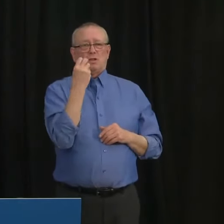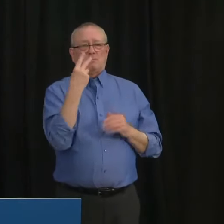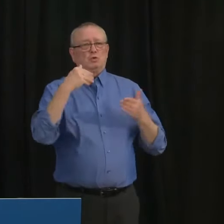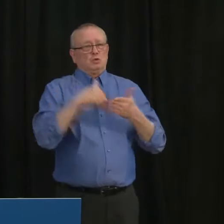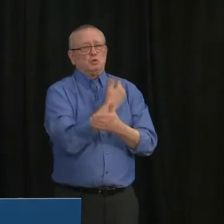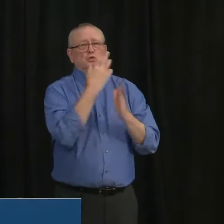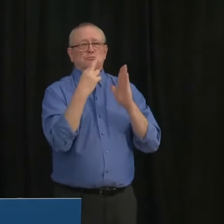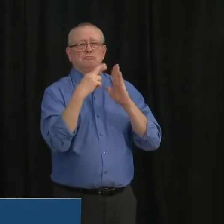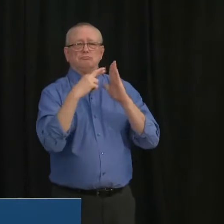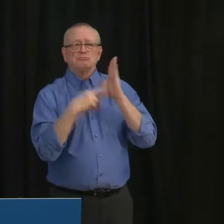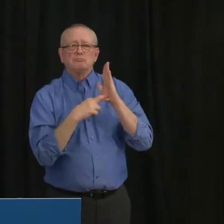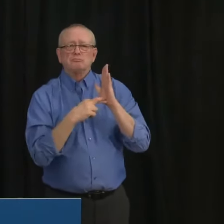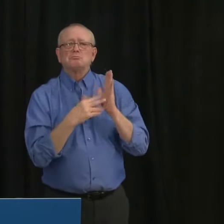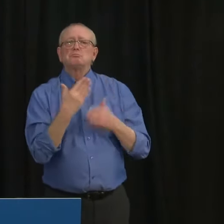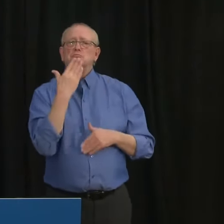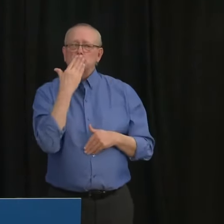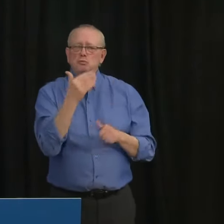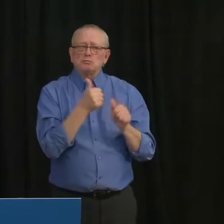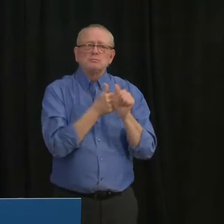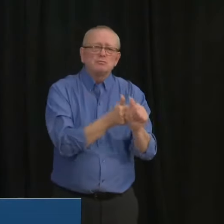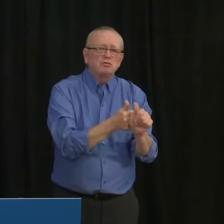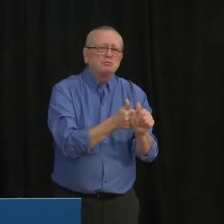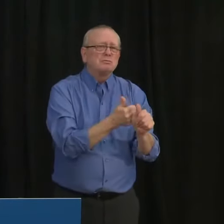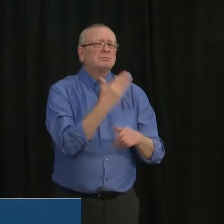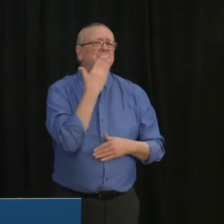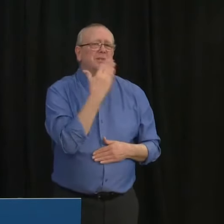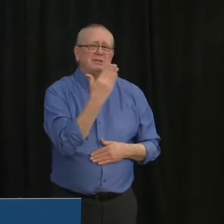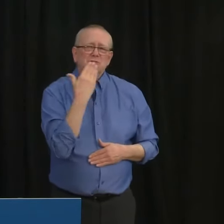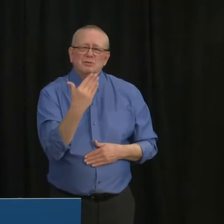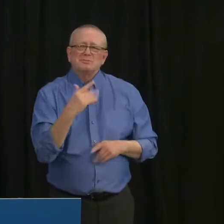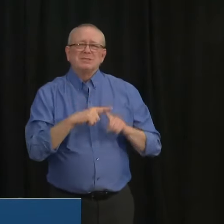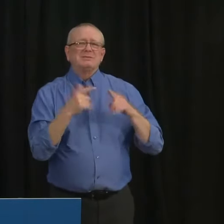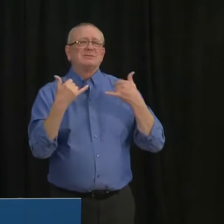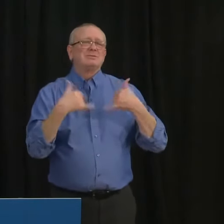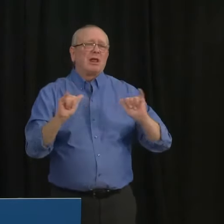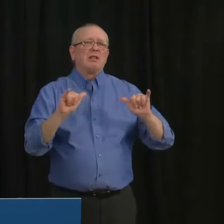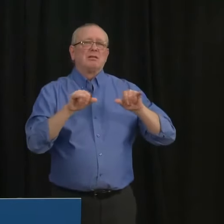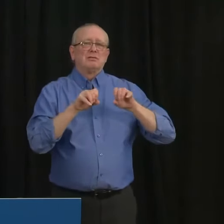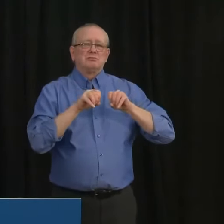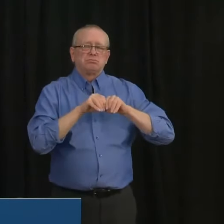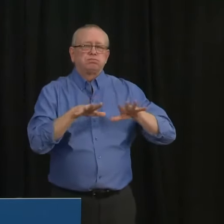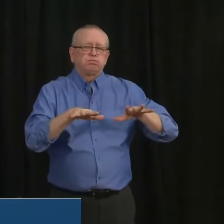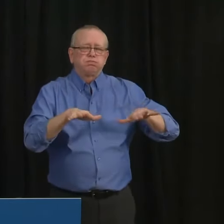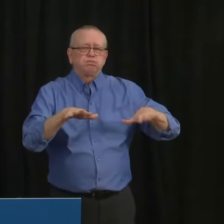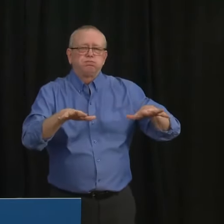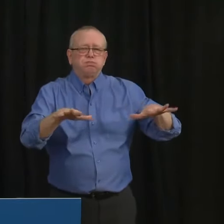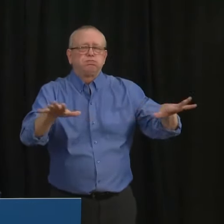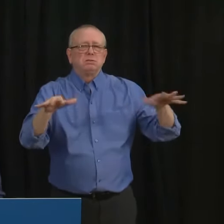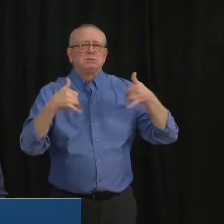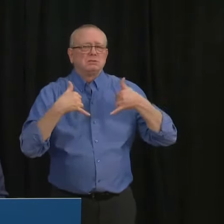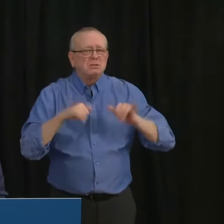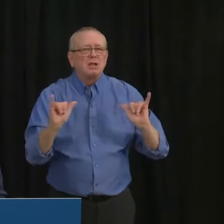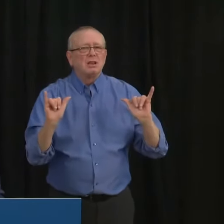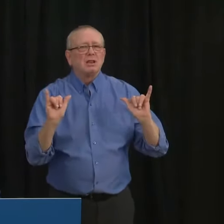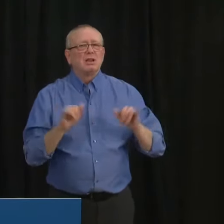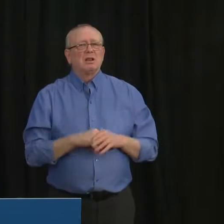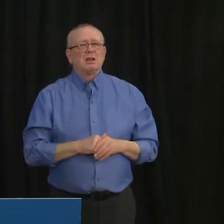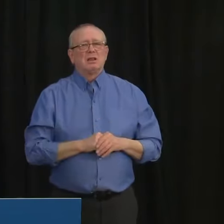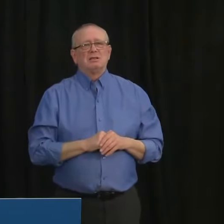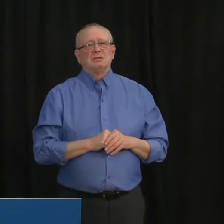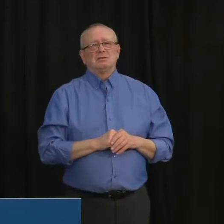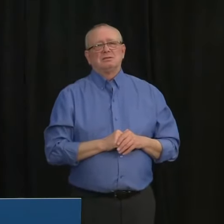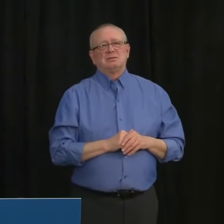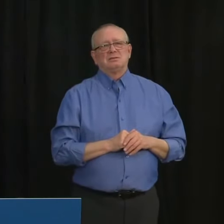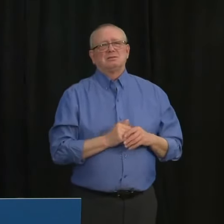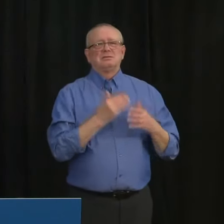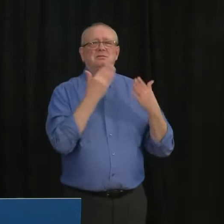continues to spread. Its spread is picking up speed. Thank you to everyone however who has done their